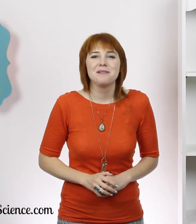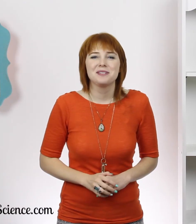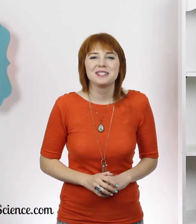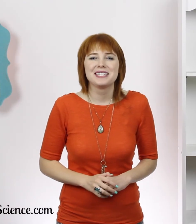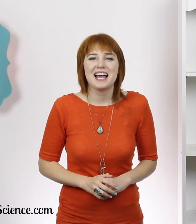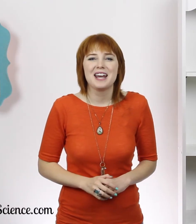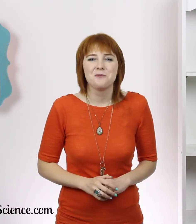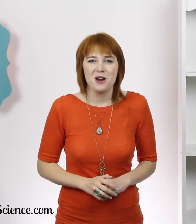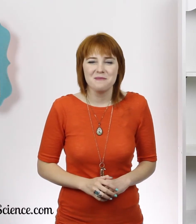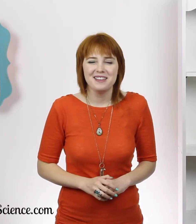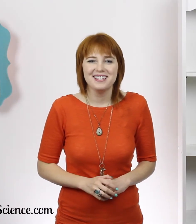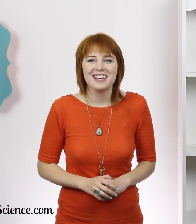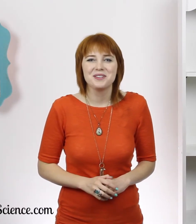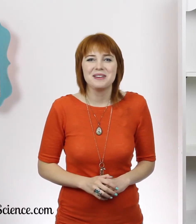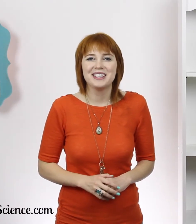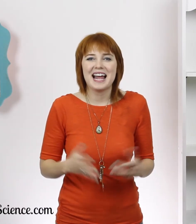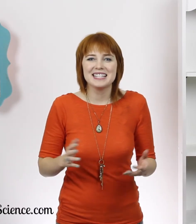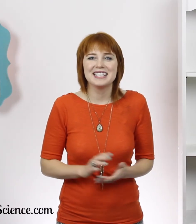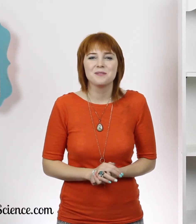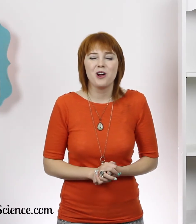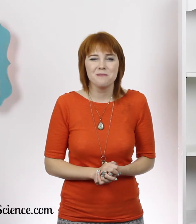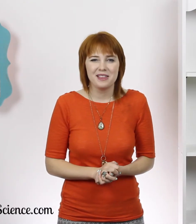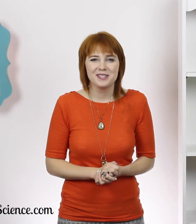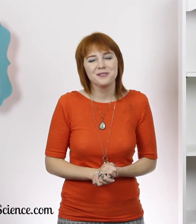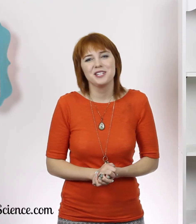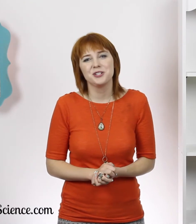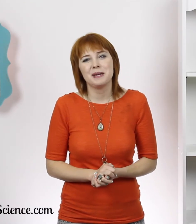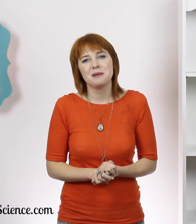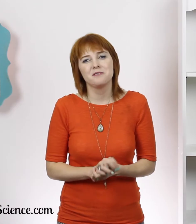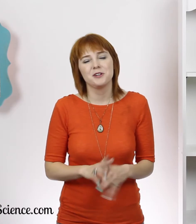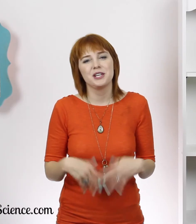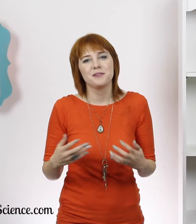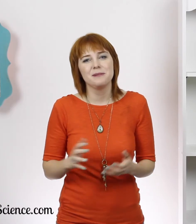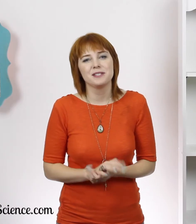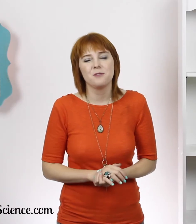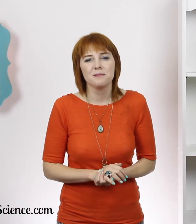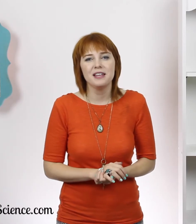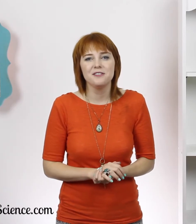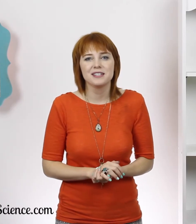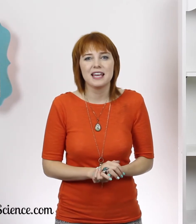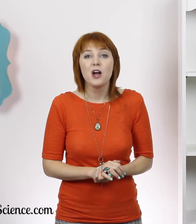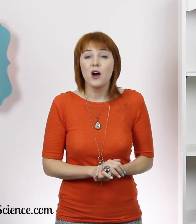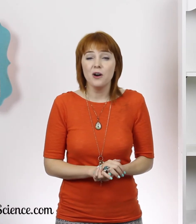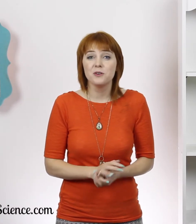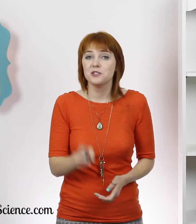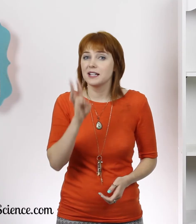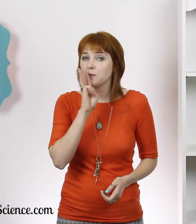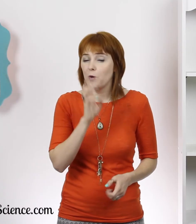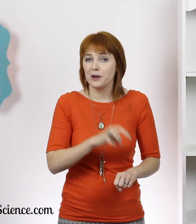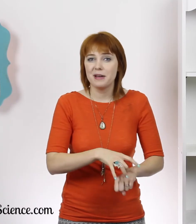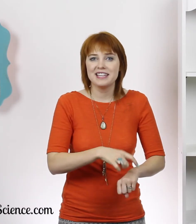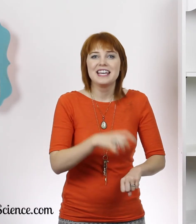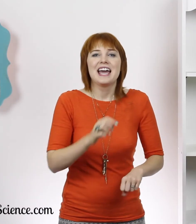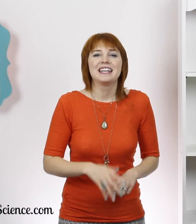If your baby learns the sign watermelon, then your baby can ask to eat some watermelon. So to teach your baby before you give your baby some watermelon, you can say, oh would you